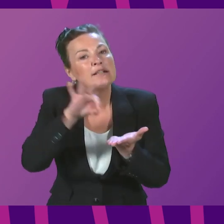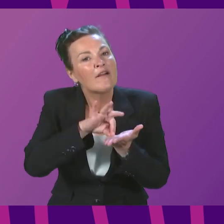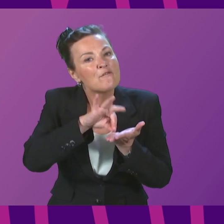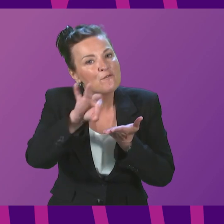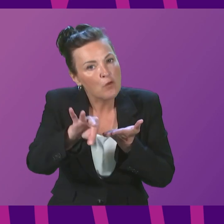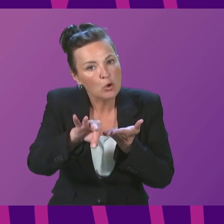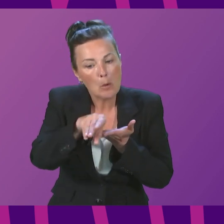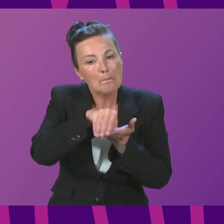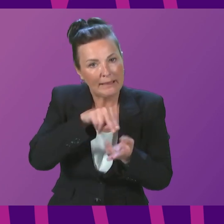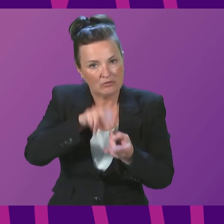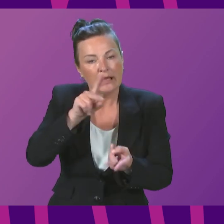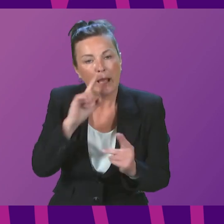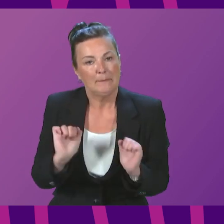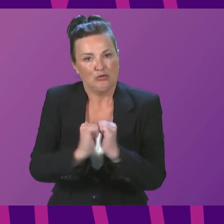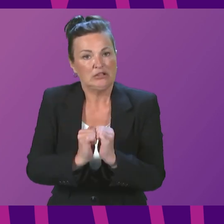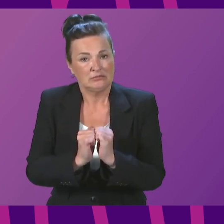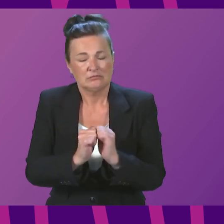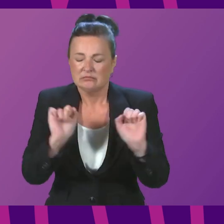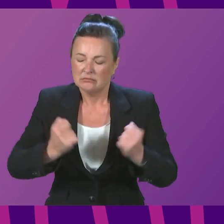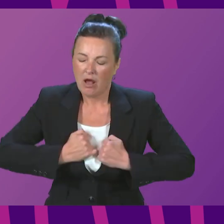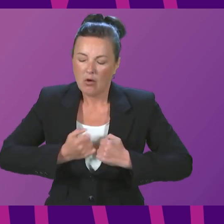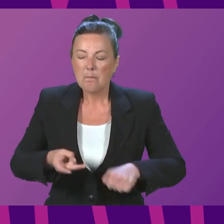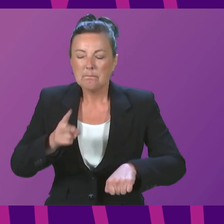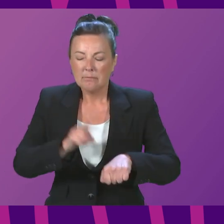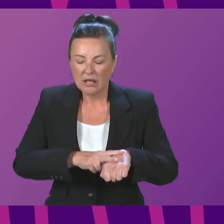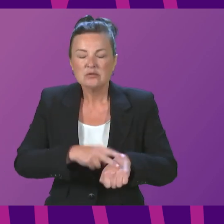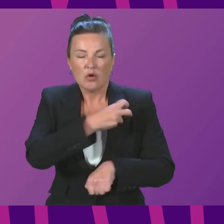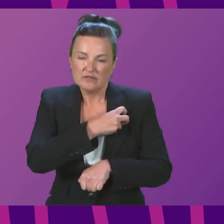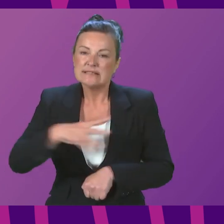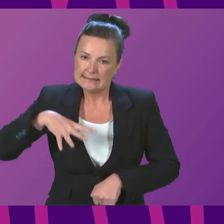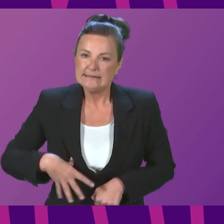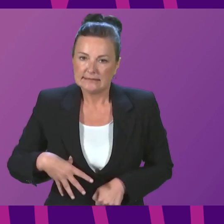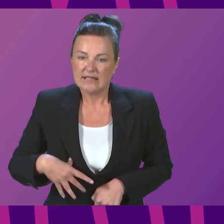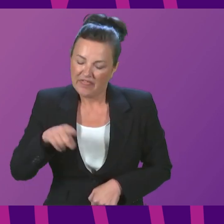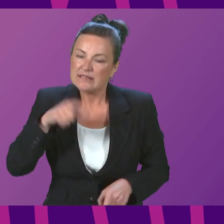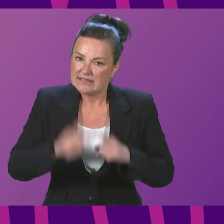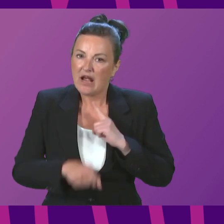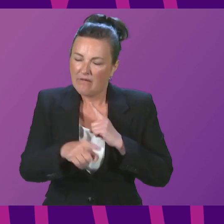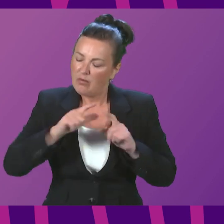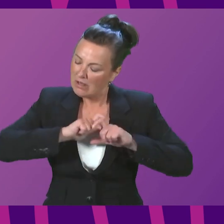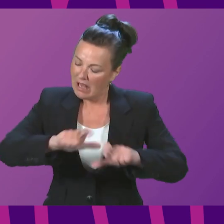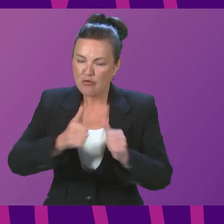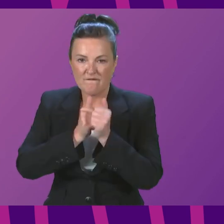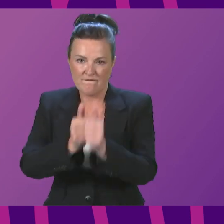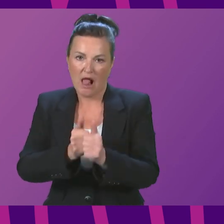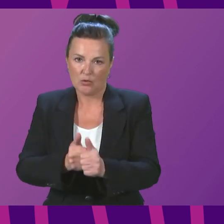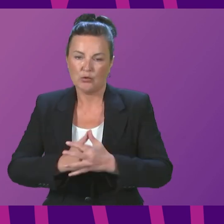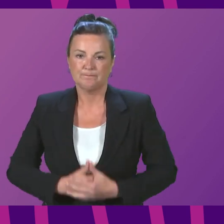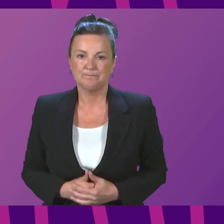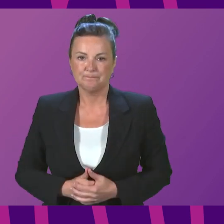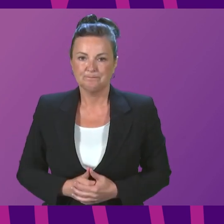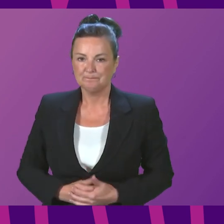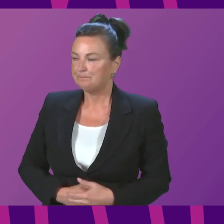can be agreed for our police officers. Our police officers do deserve it and we will continue to value them and give policing the priority it deserves.